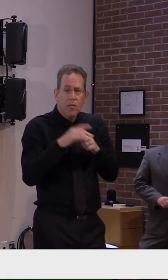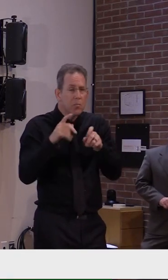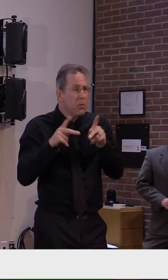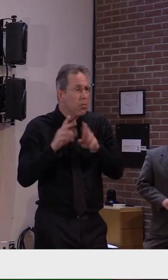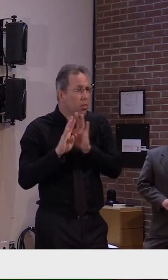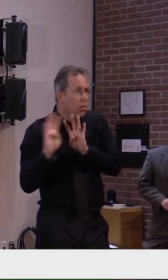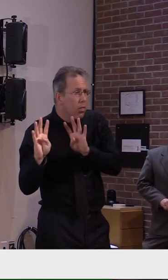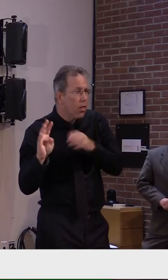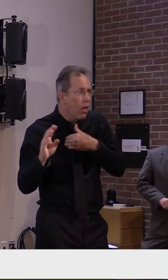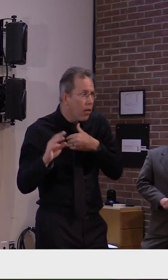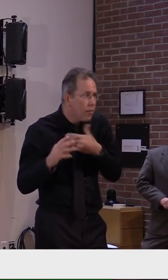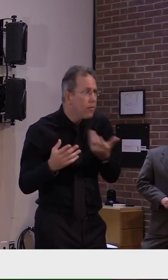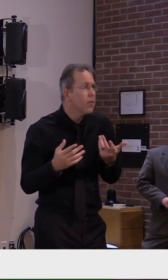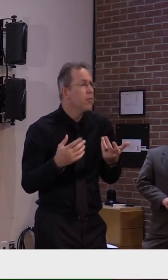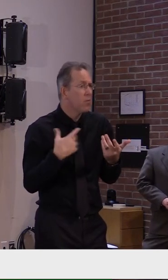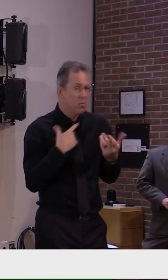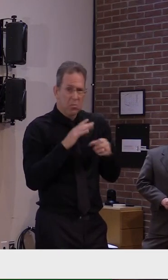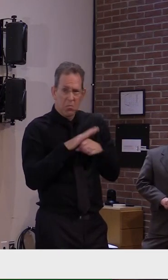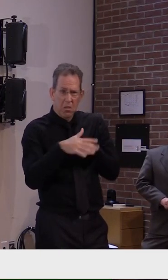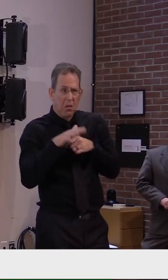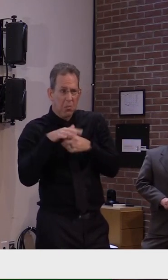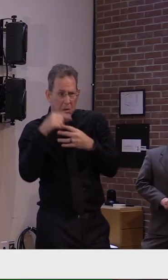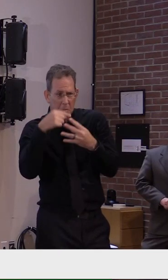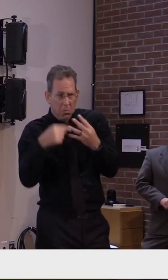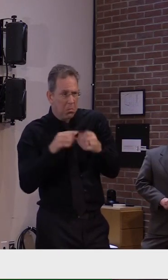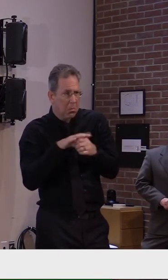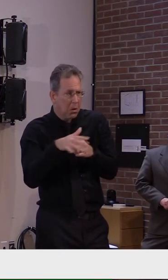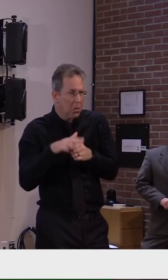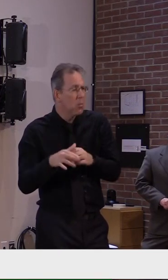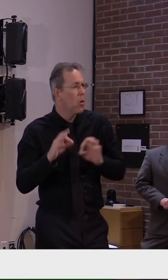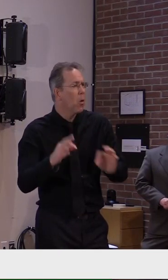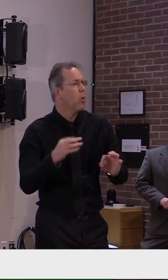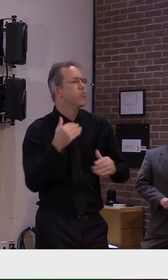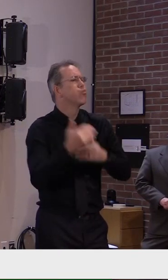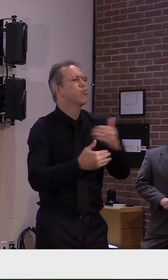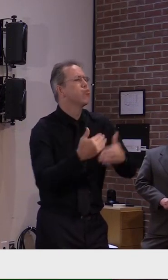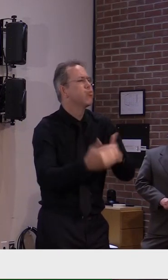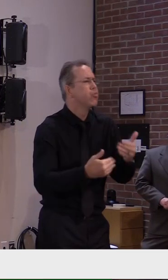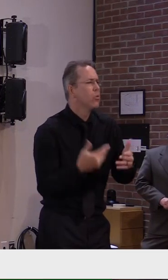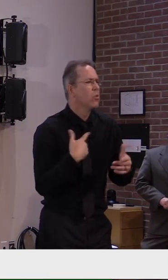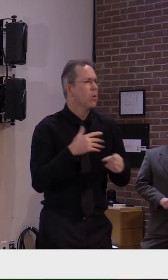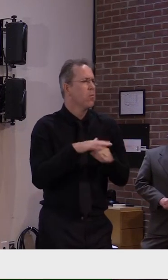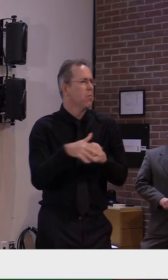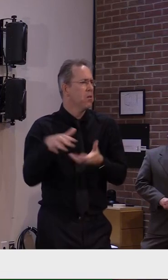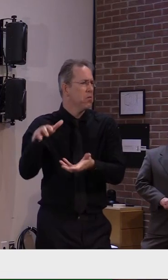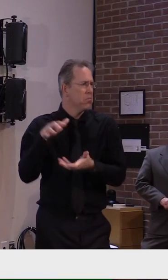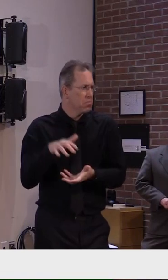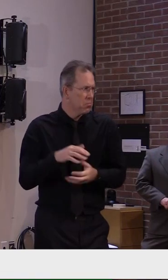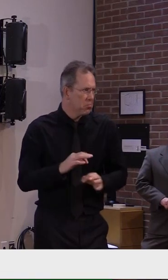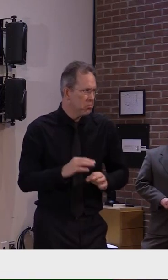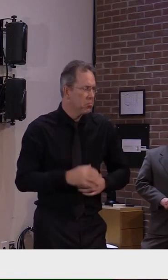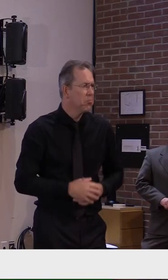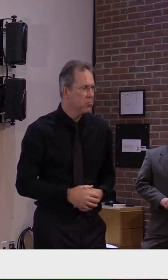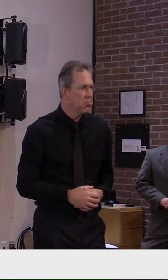the test, and we have actually stockpiled them, at least at the state level, for our own public health lab.